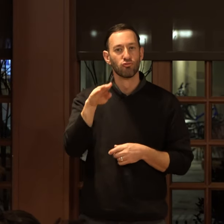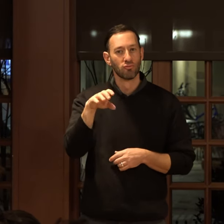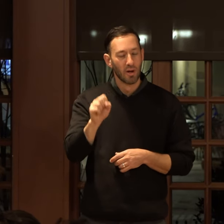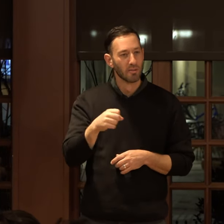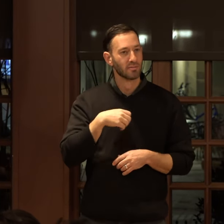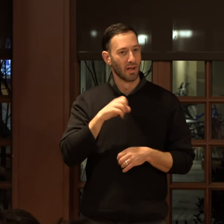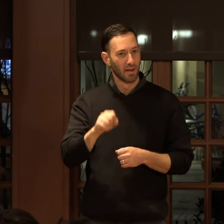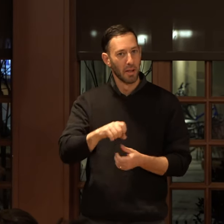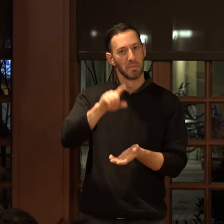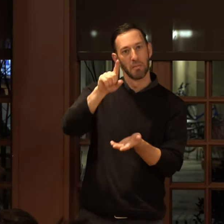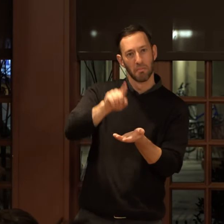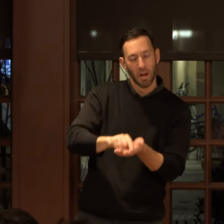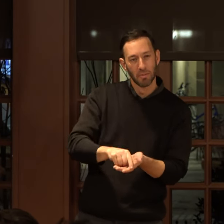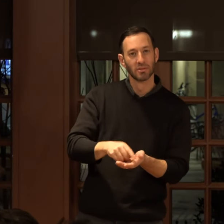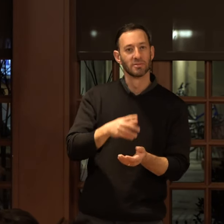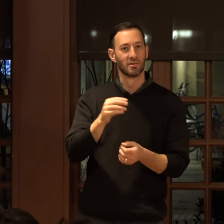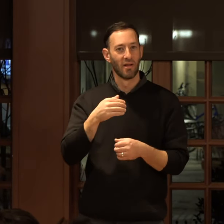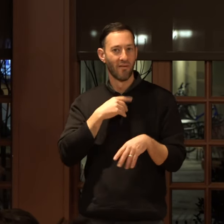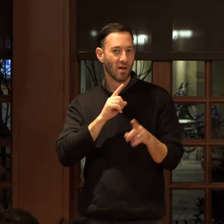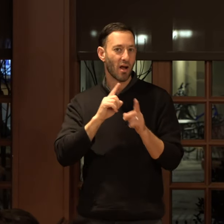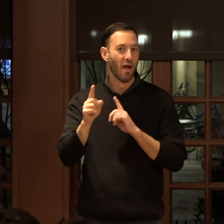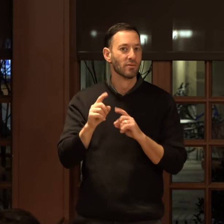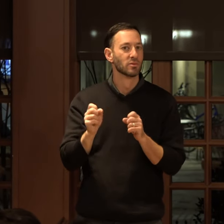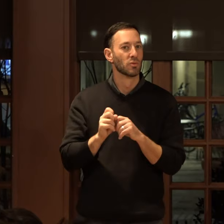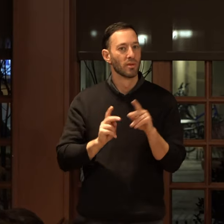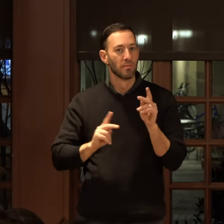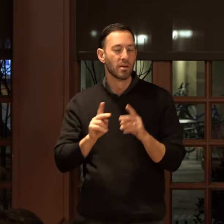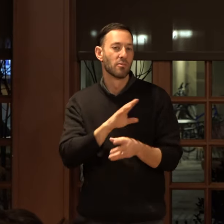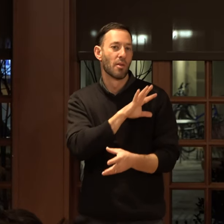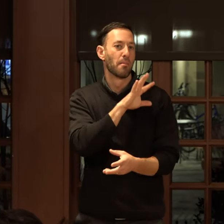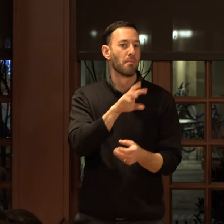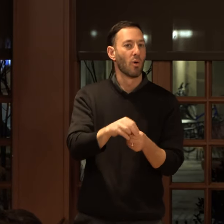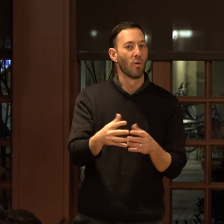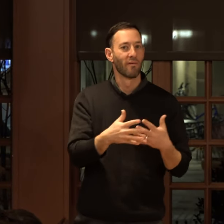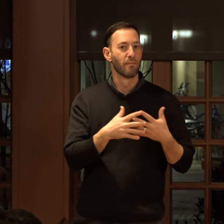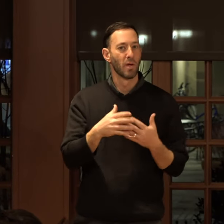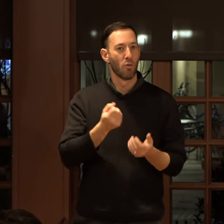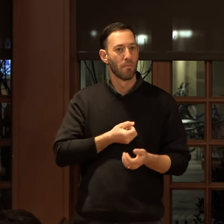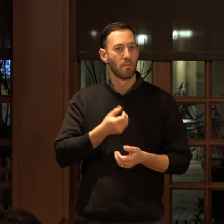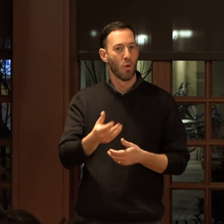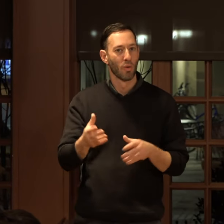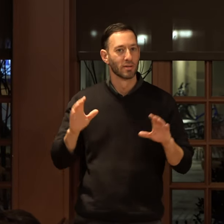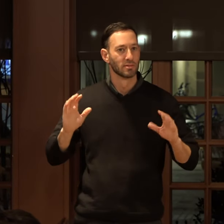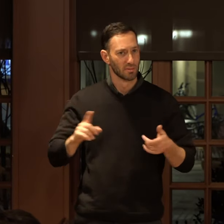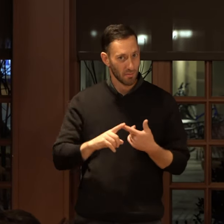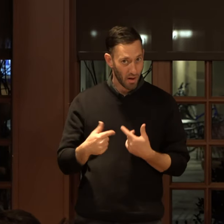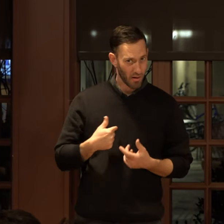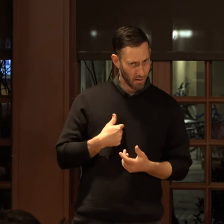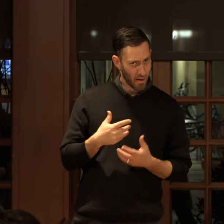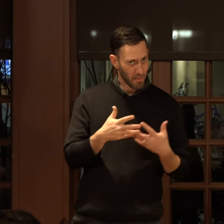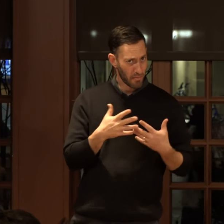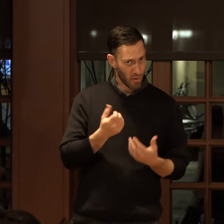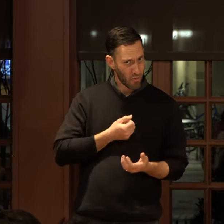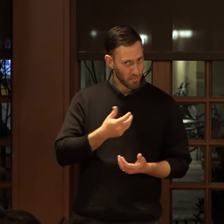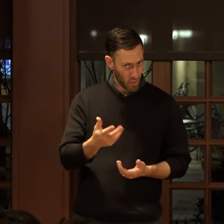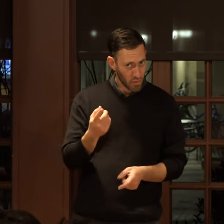that I can be published in places and have conversations with people and be a part of American poetics but aren't I an American poet?